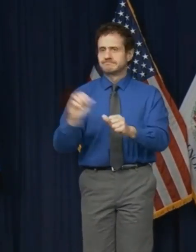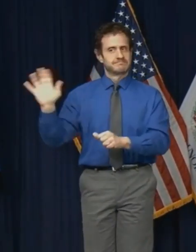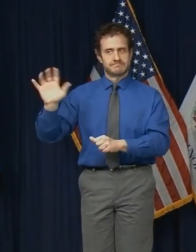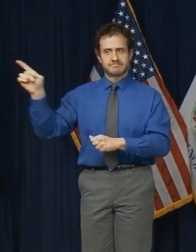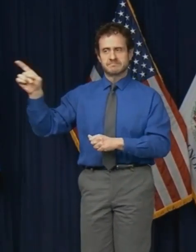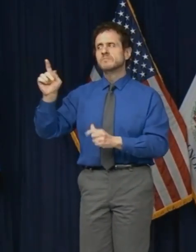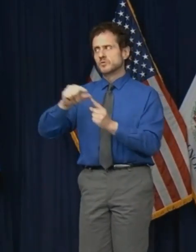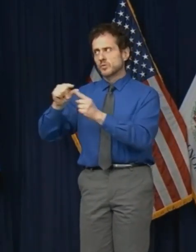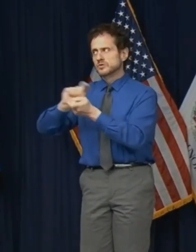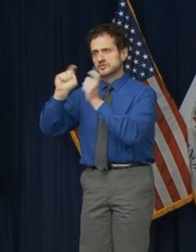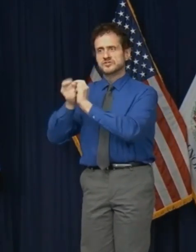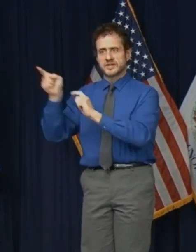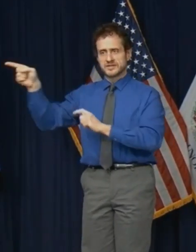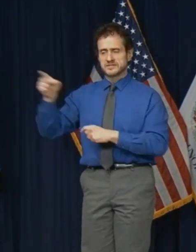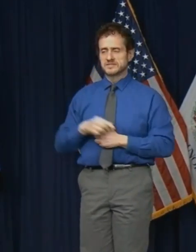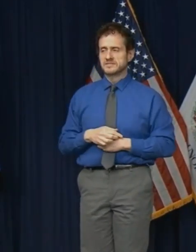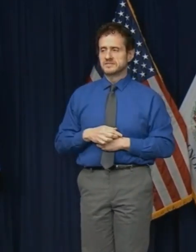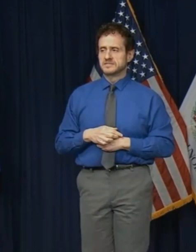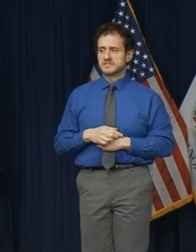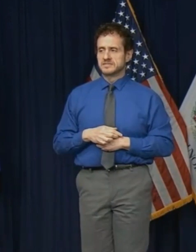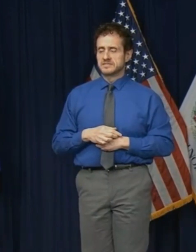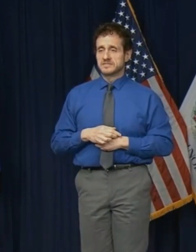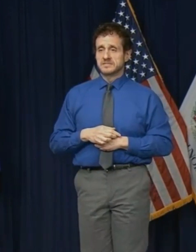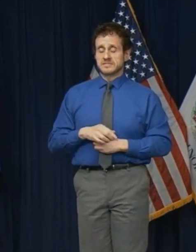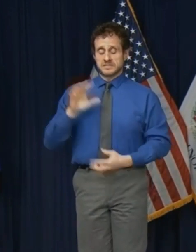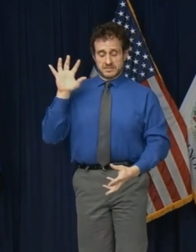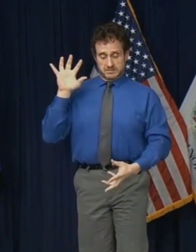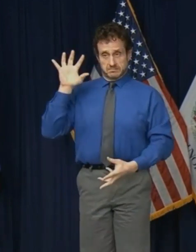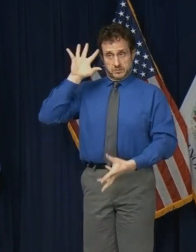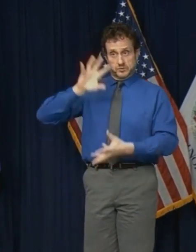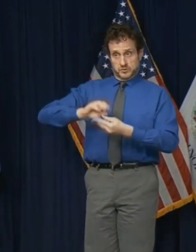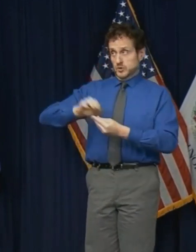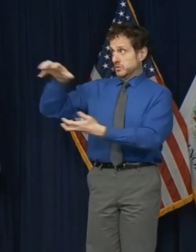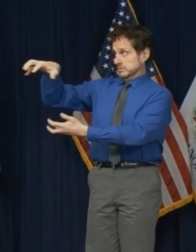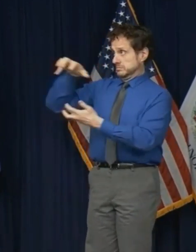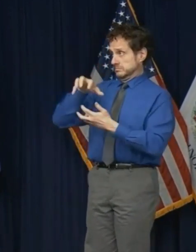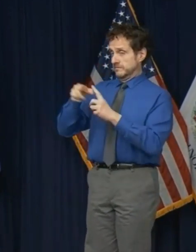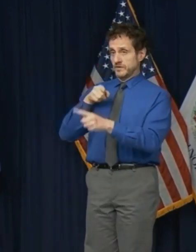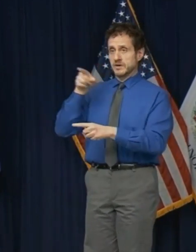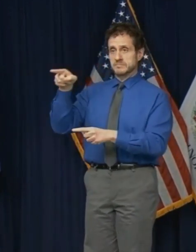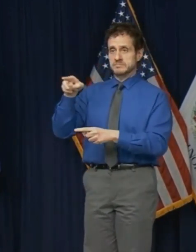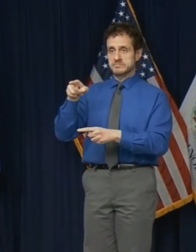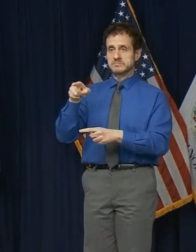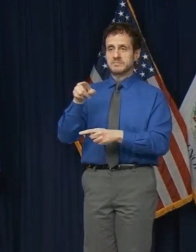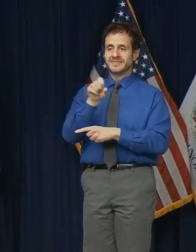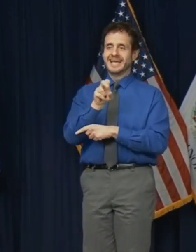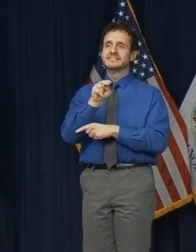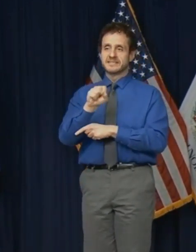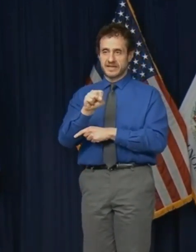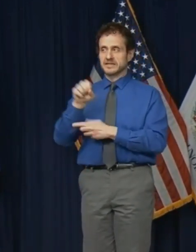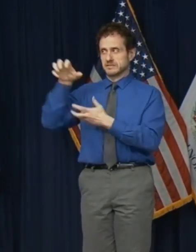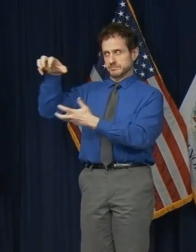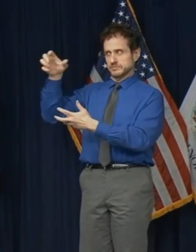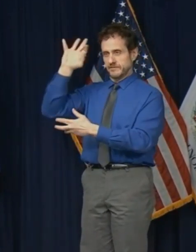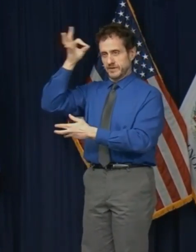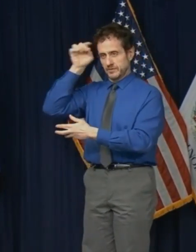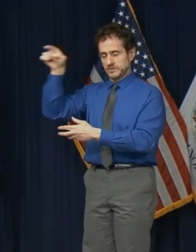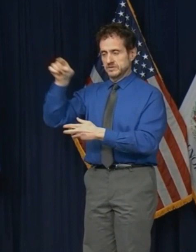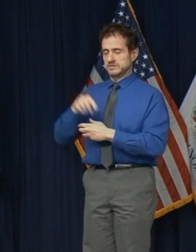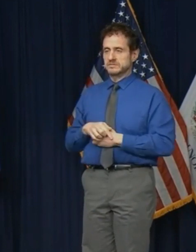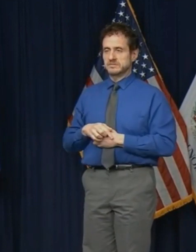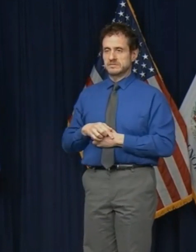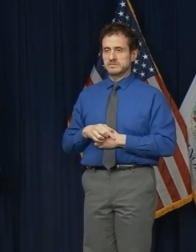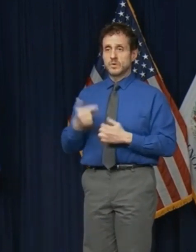In total, the shipments that we've received from the Strategic National Stockpile, a